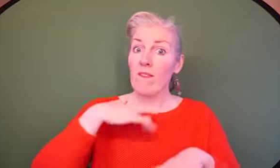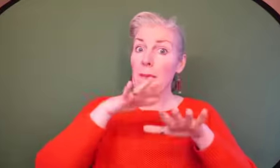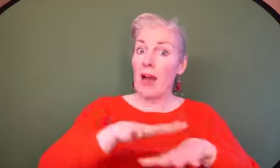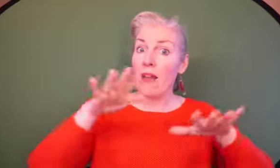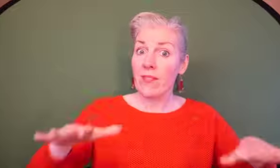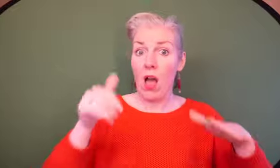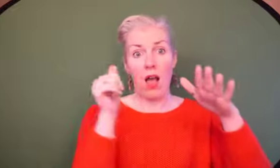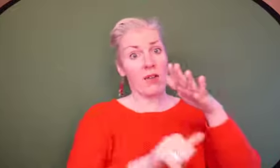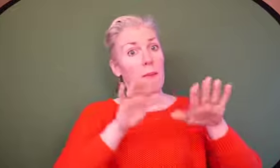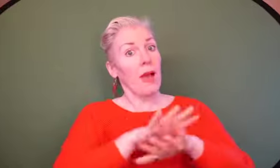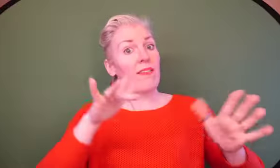so it I I I I